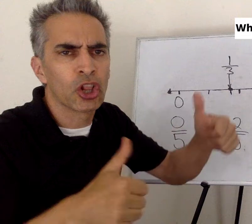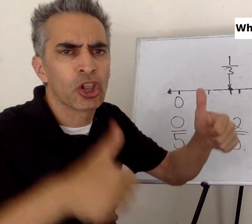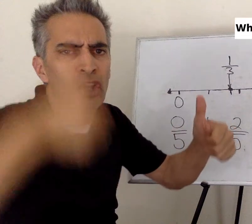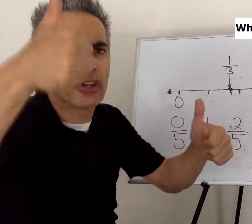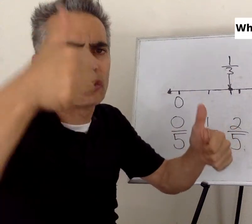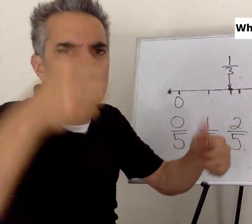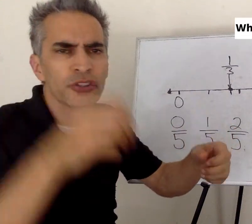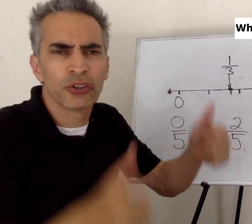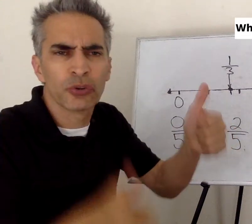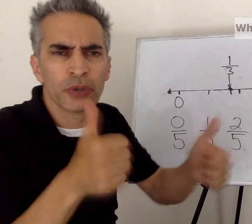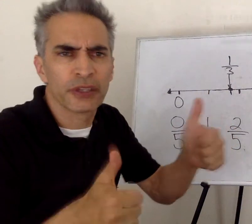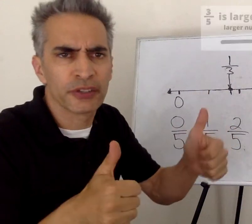is larger?